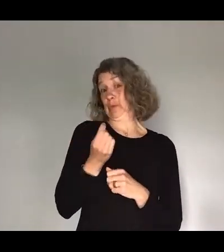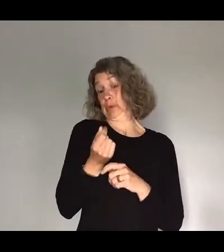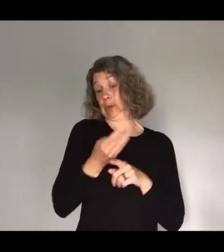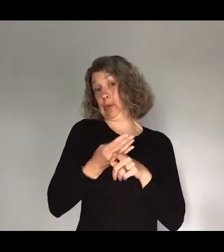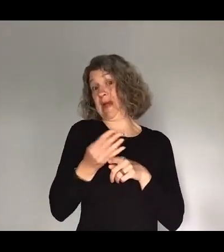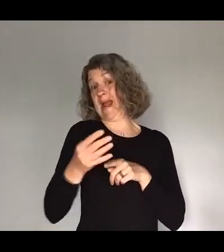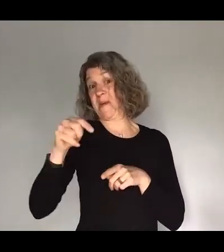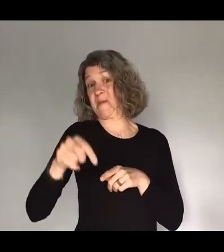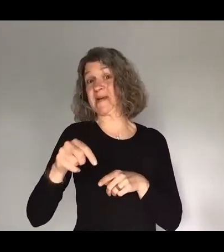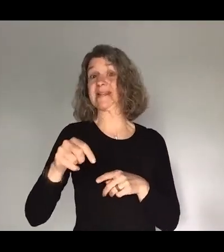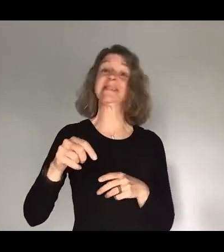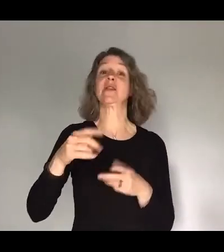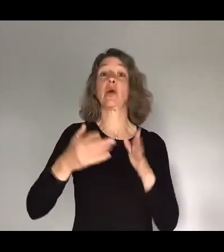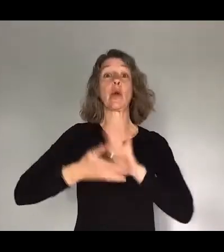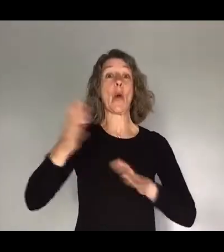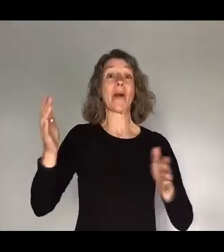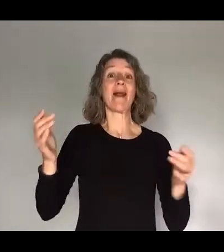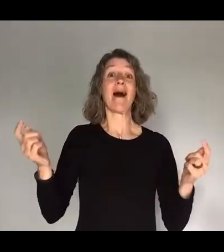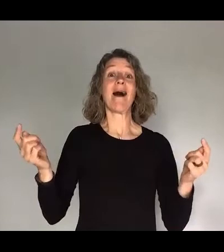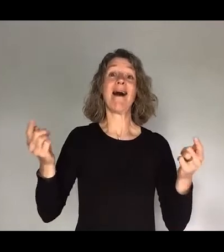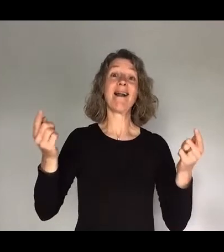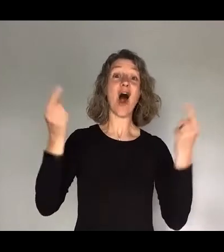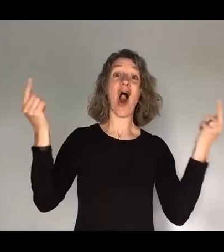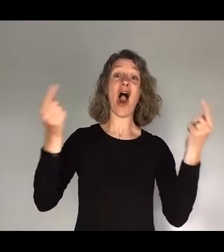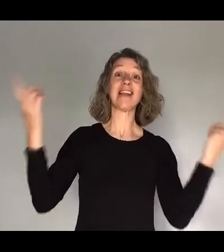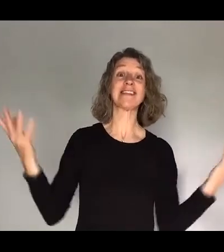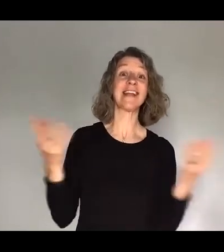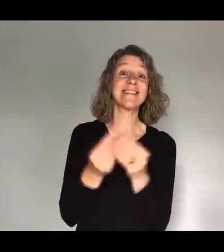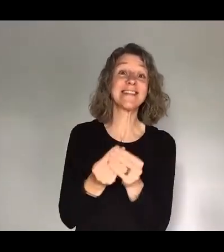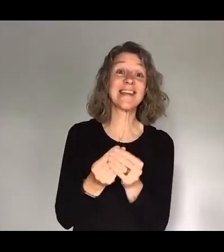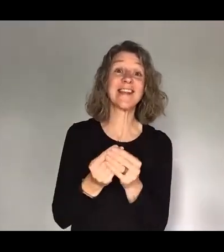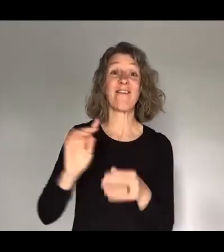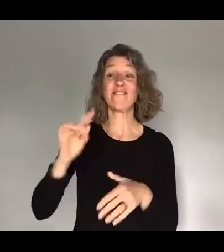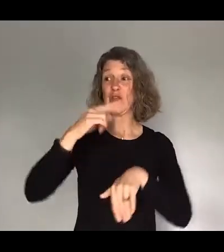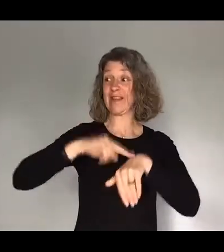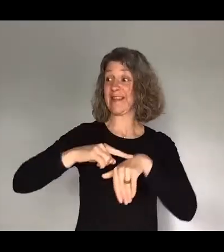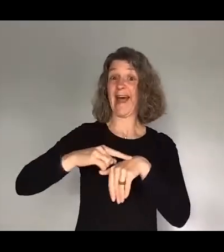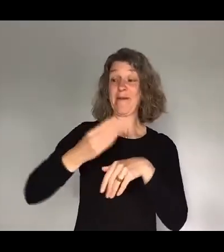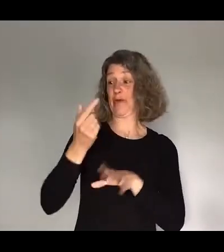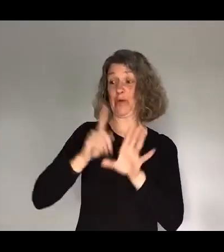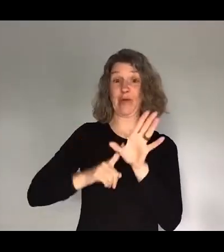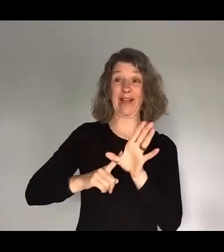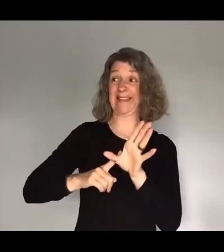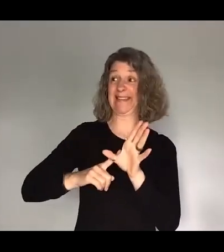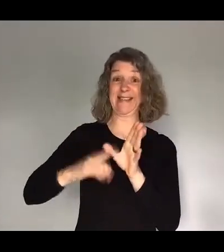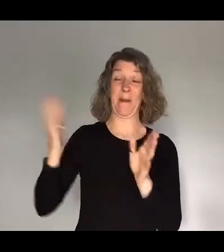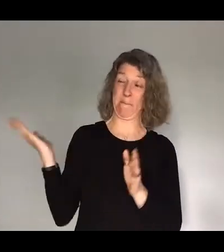holiday together. For the first time in a couple of years, Focus is back in person. And from the